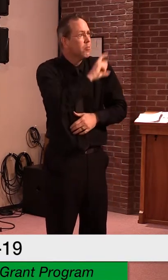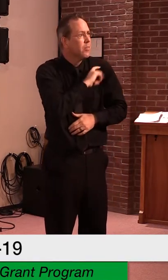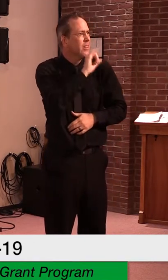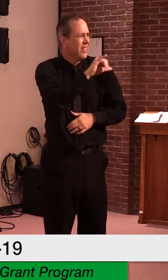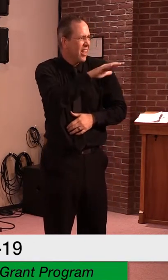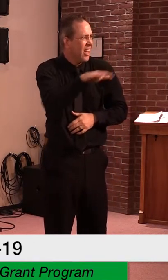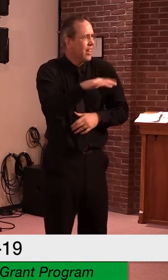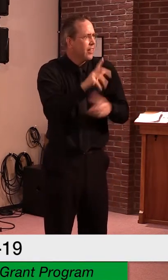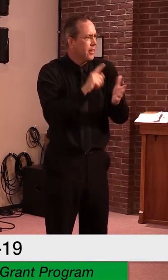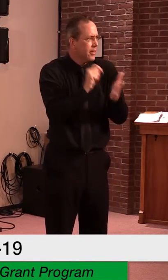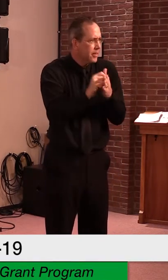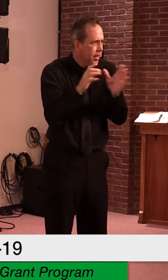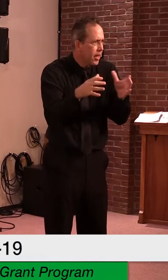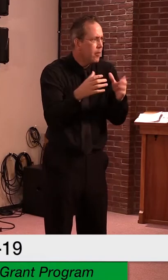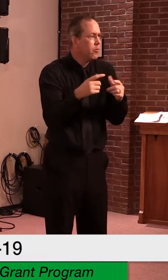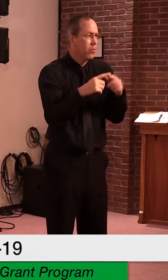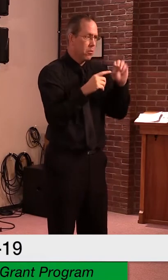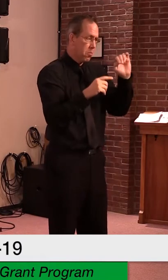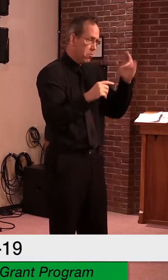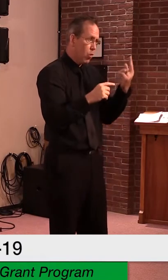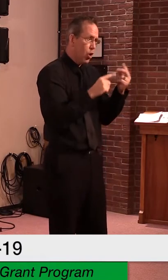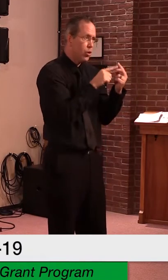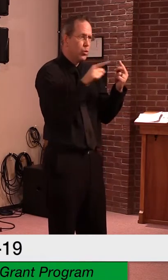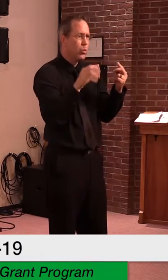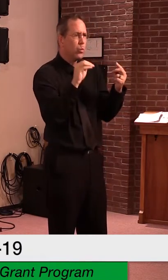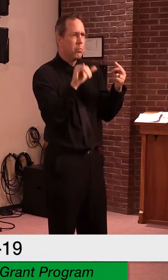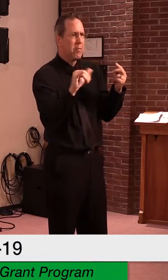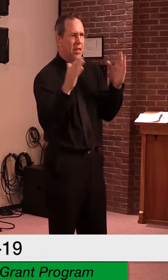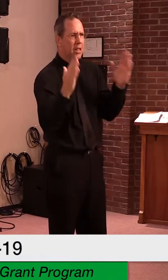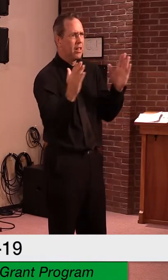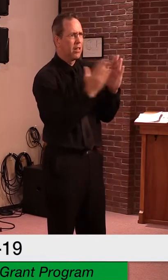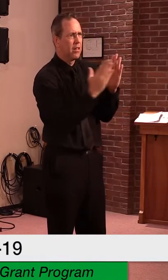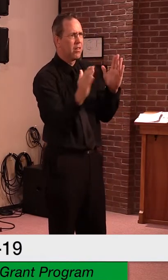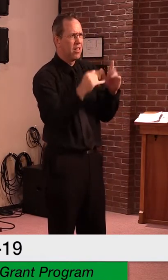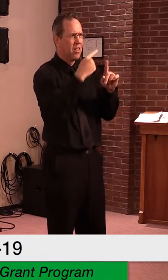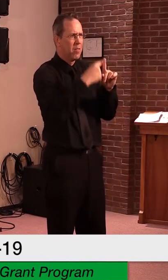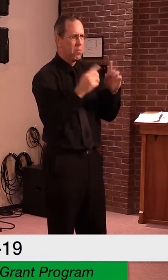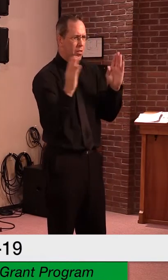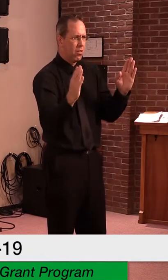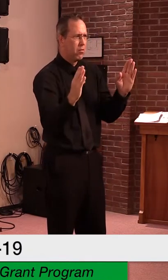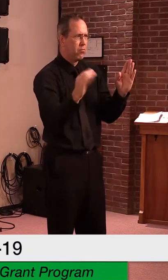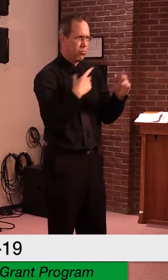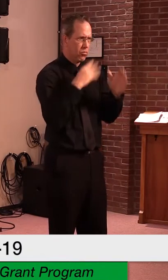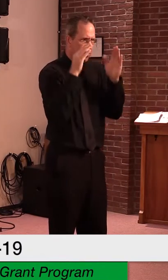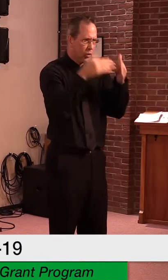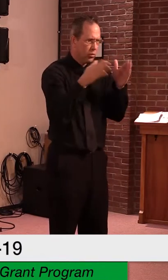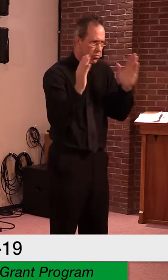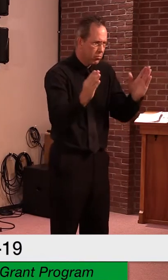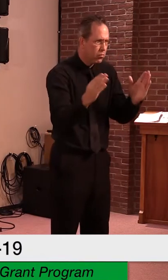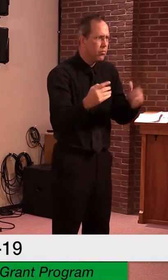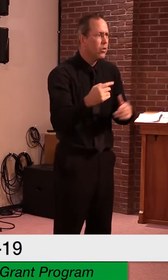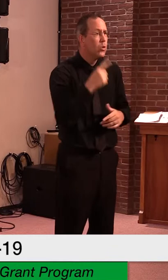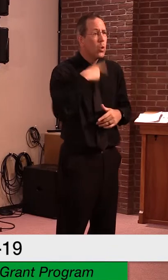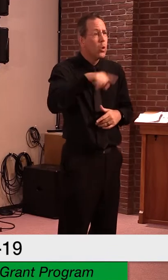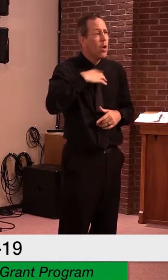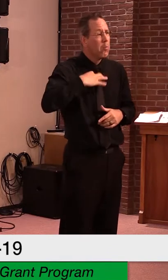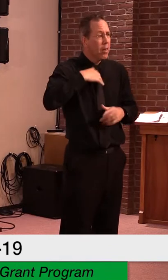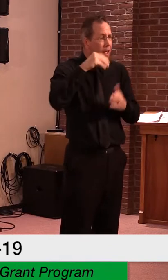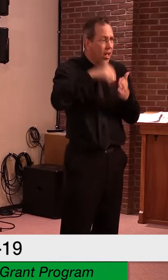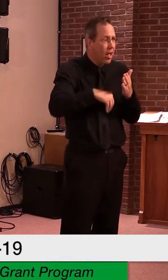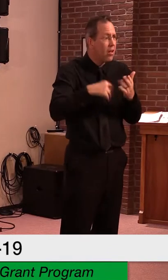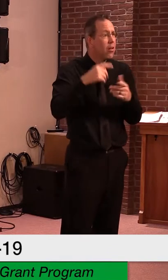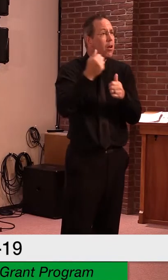So what types of employers should apply to this program? We encourage all employers in the public health,